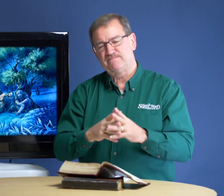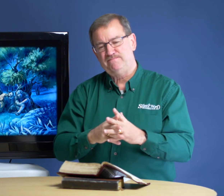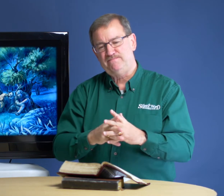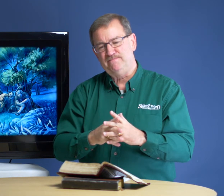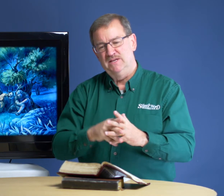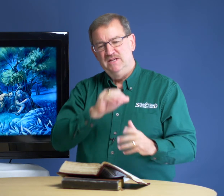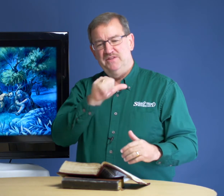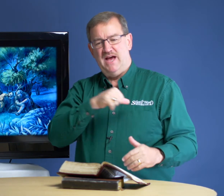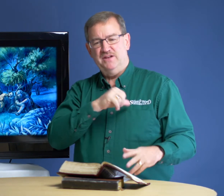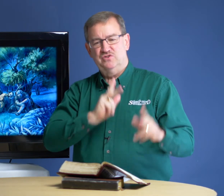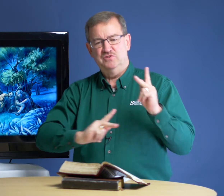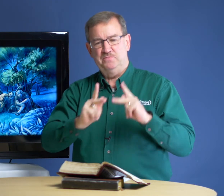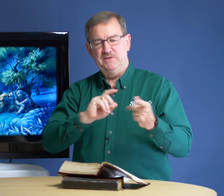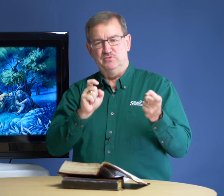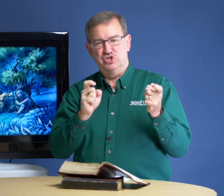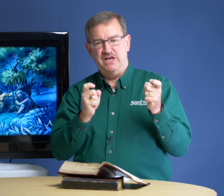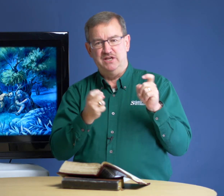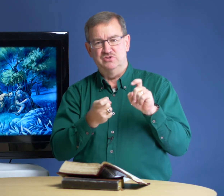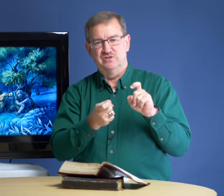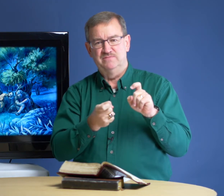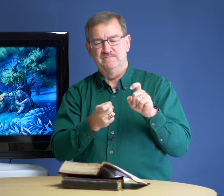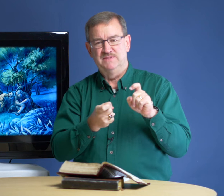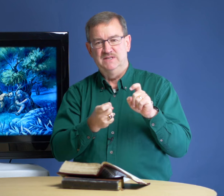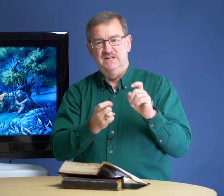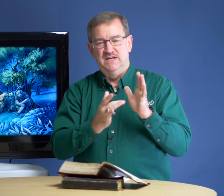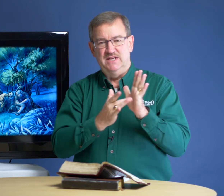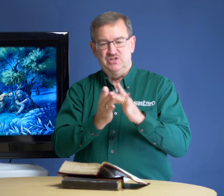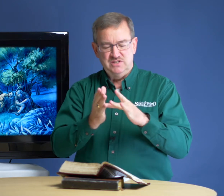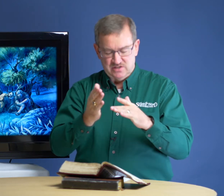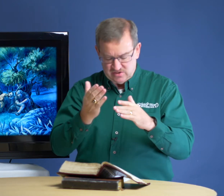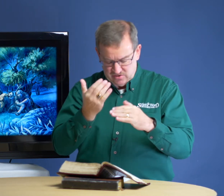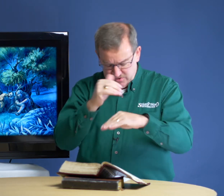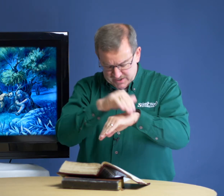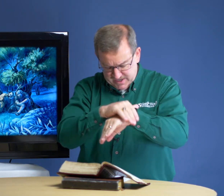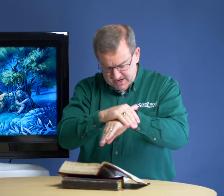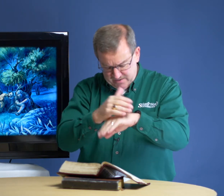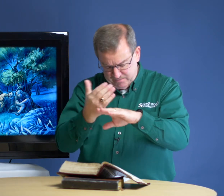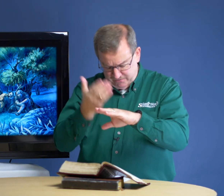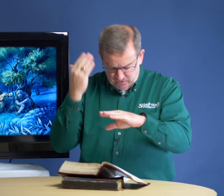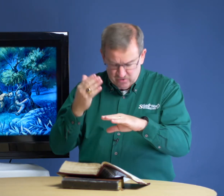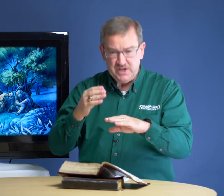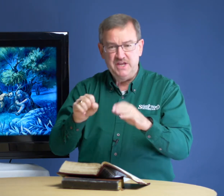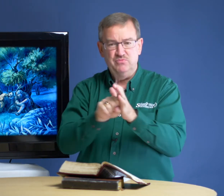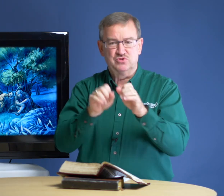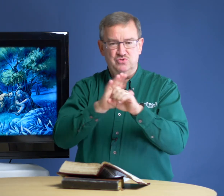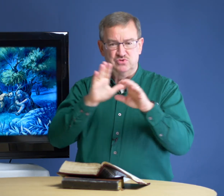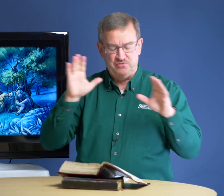the attitude of the people changed. And Jesus, on the night before he was crucified,